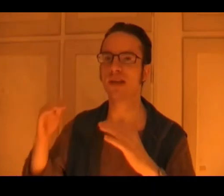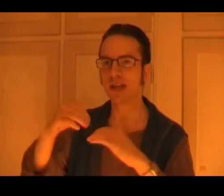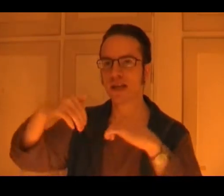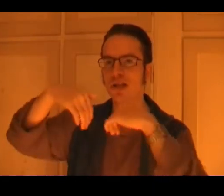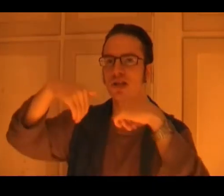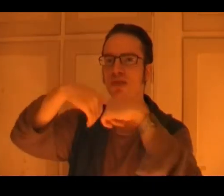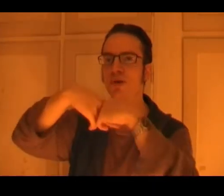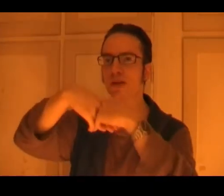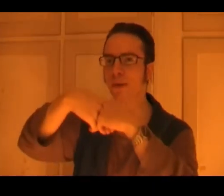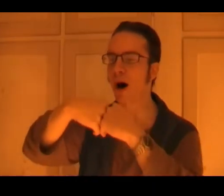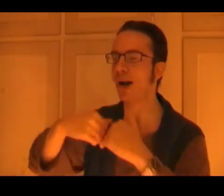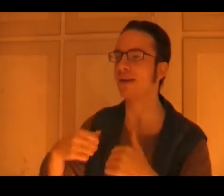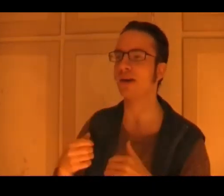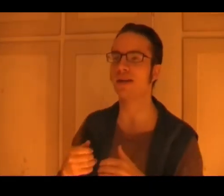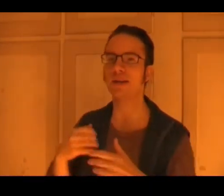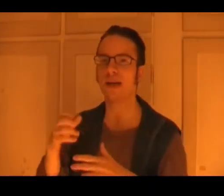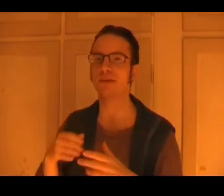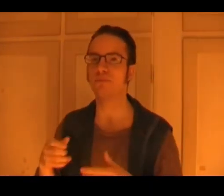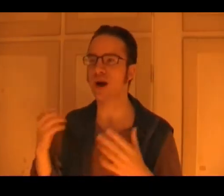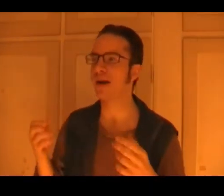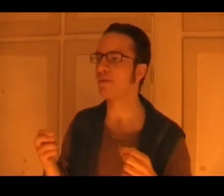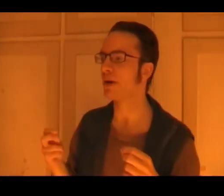smushed little body that he had to pry out from there,